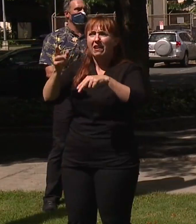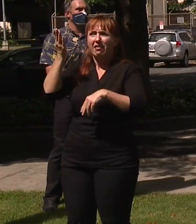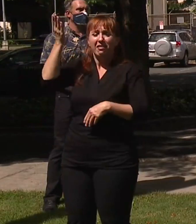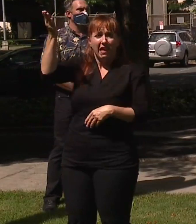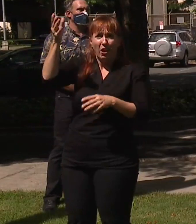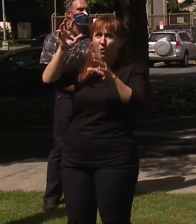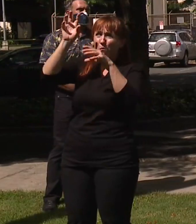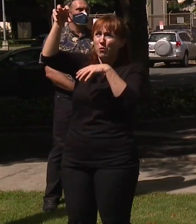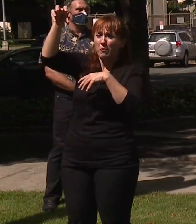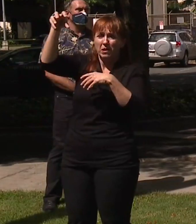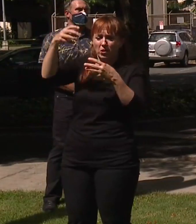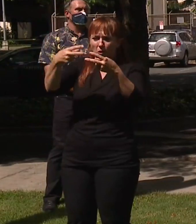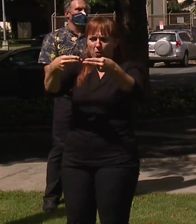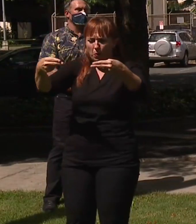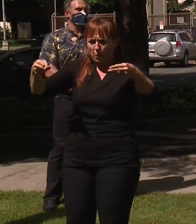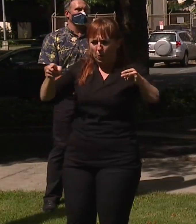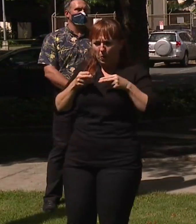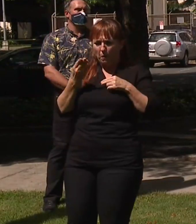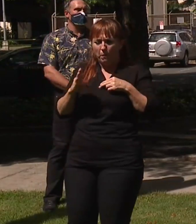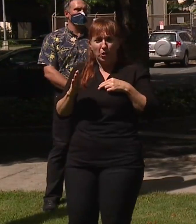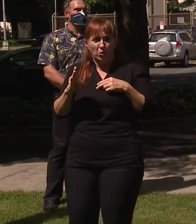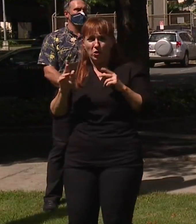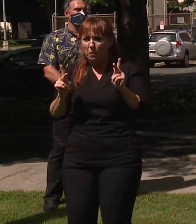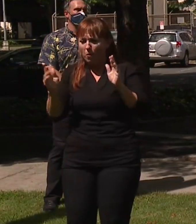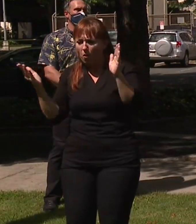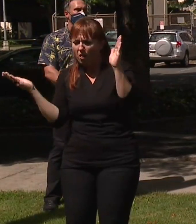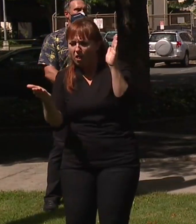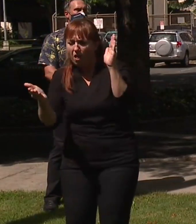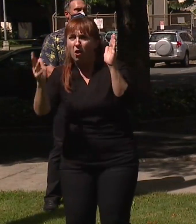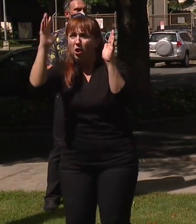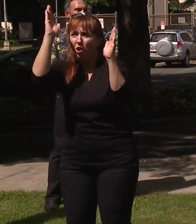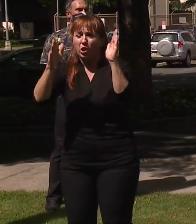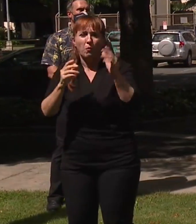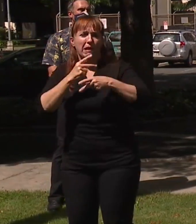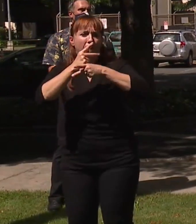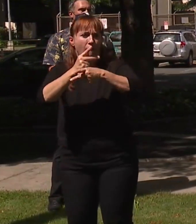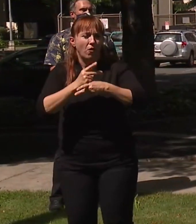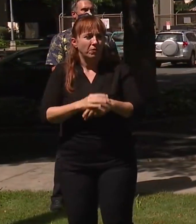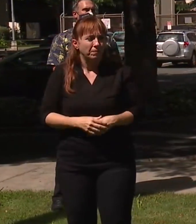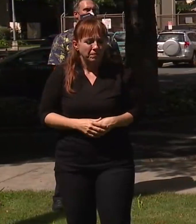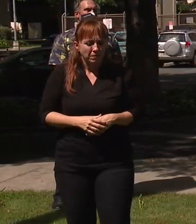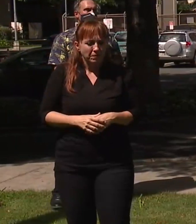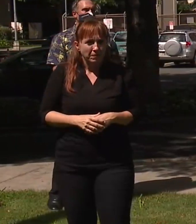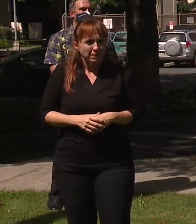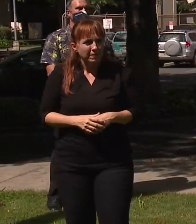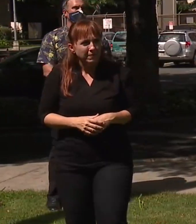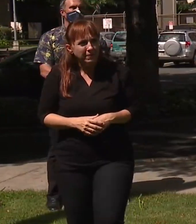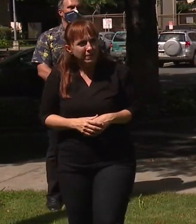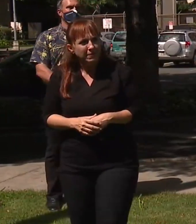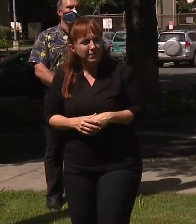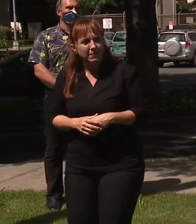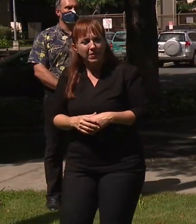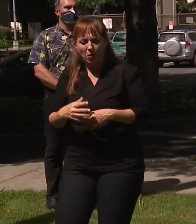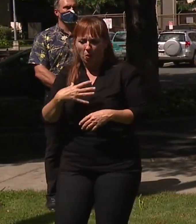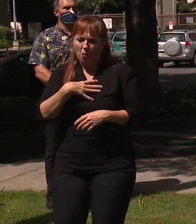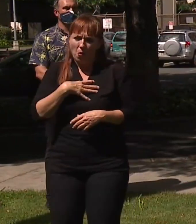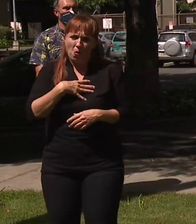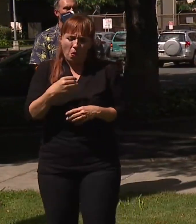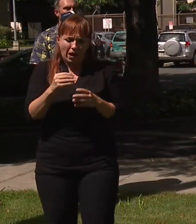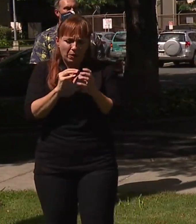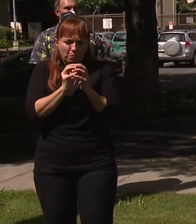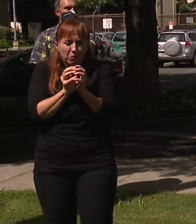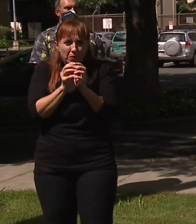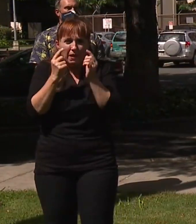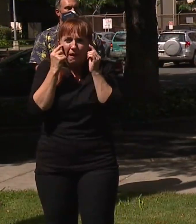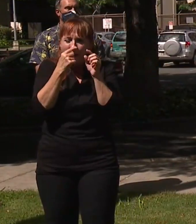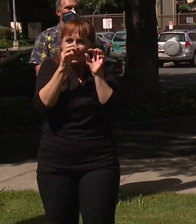So, no one go, you know, if they do tree trimming or that kind of stuff, you're more careful. But it's the cutest little baby. It's like a puff like this, only pure white with black